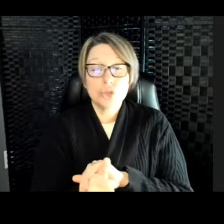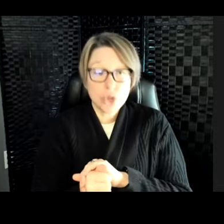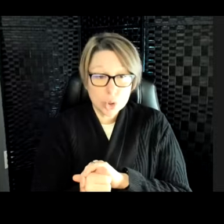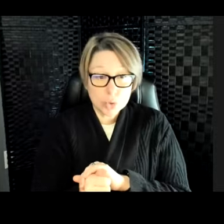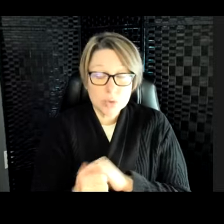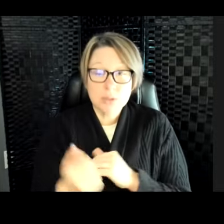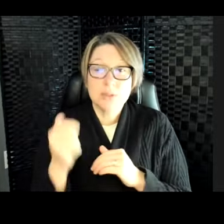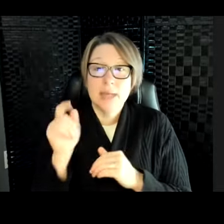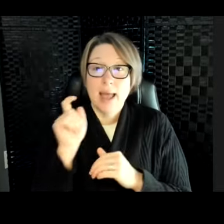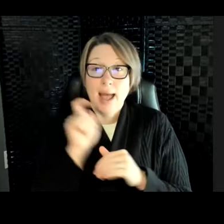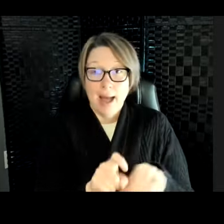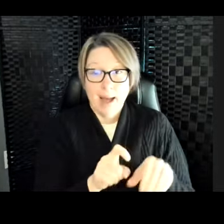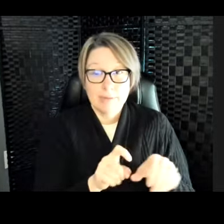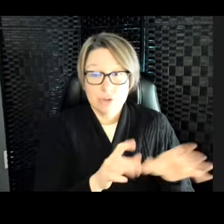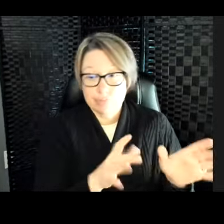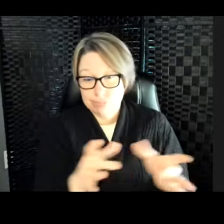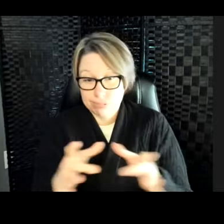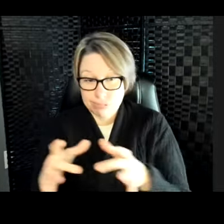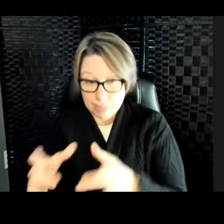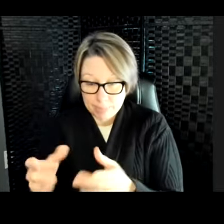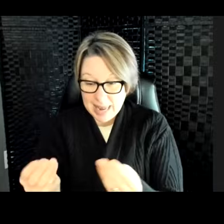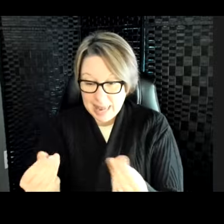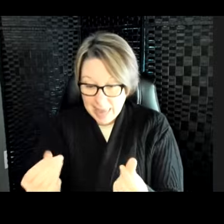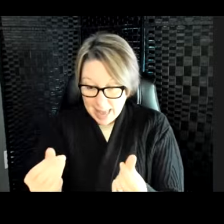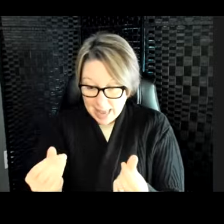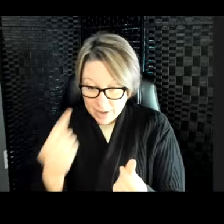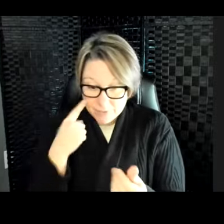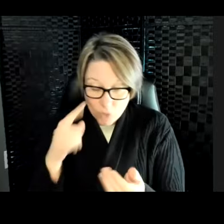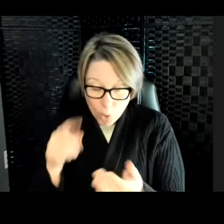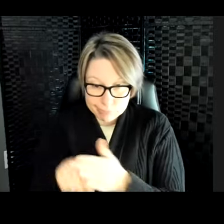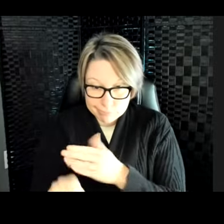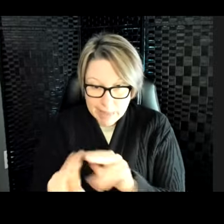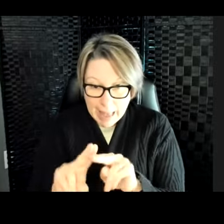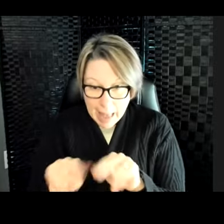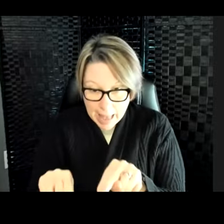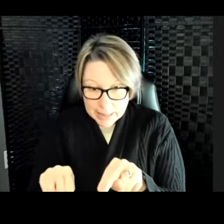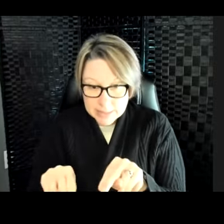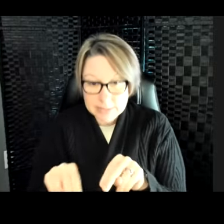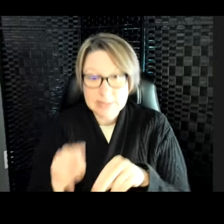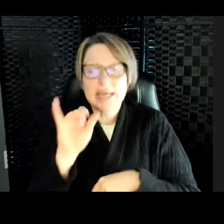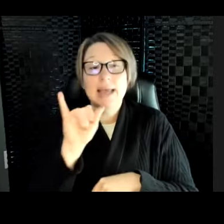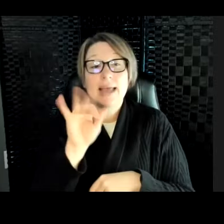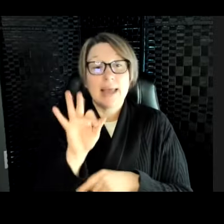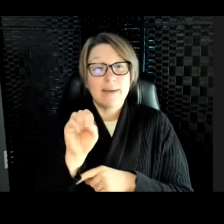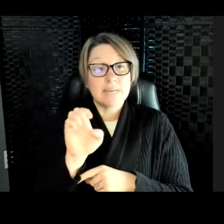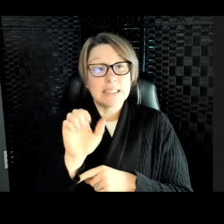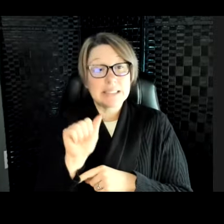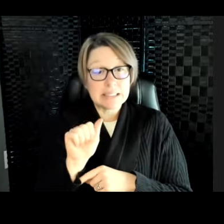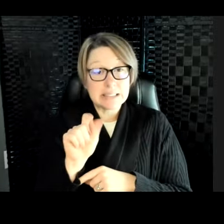come onto land to lay their eggs. So, when a sea turtle comes onto land to lay their eggs, those little tiny